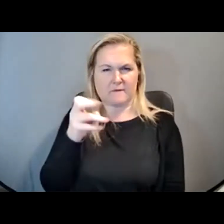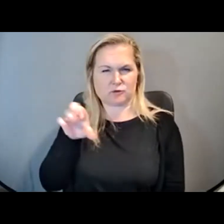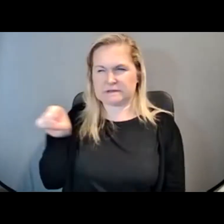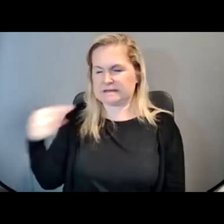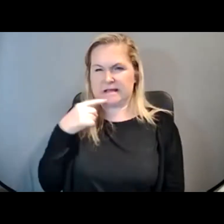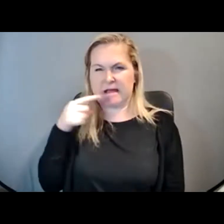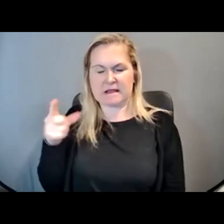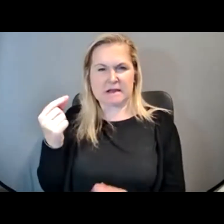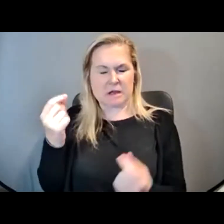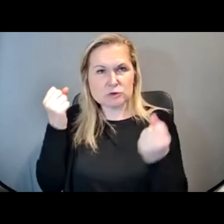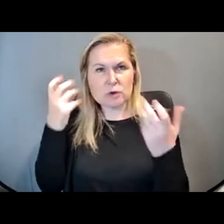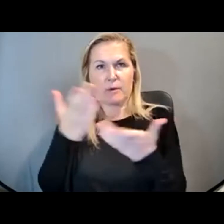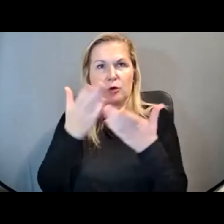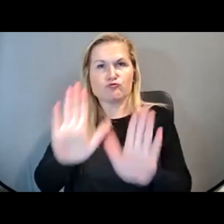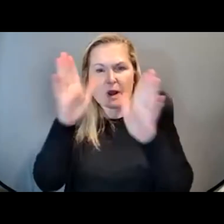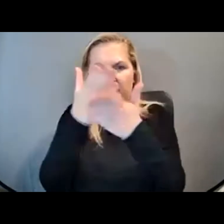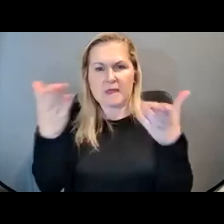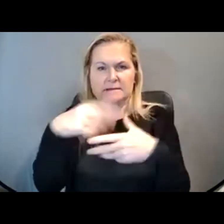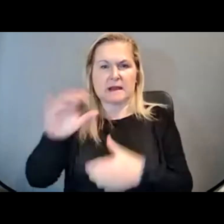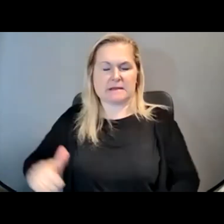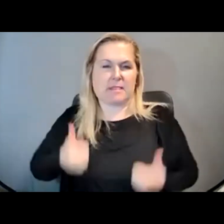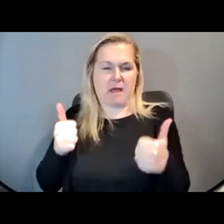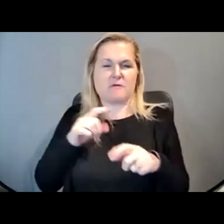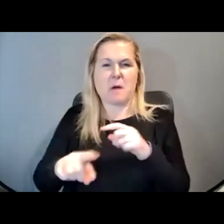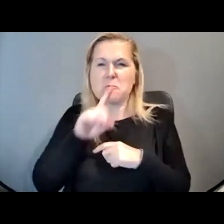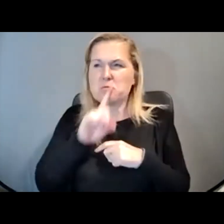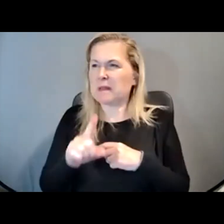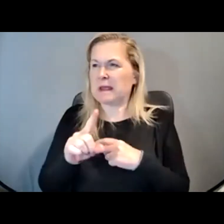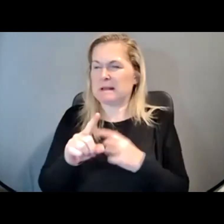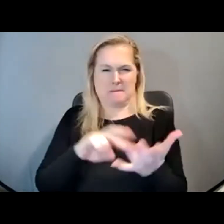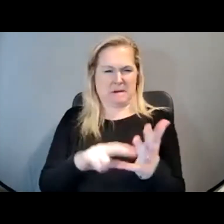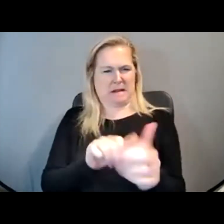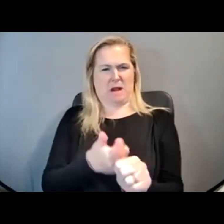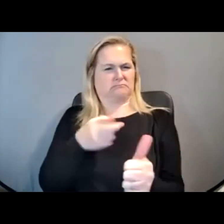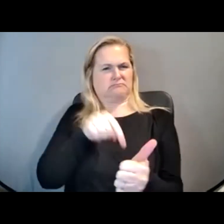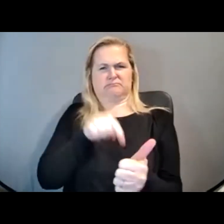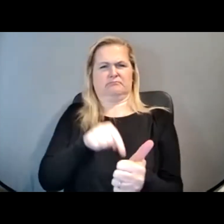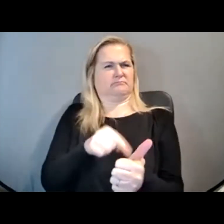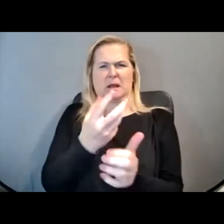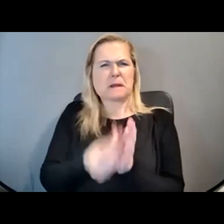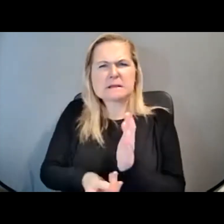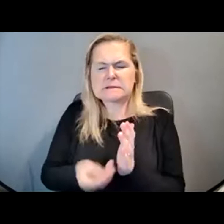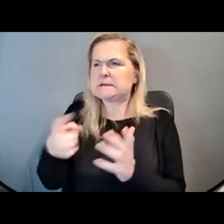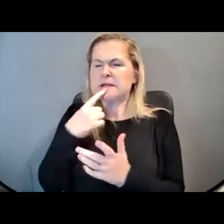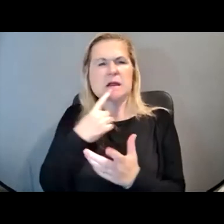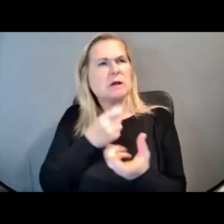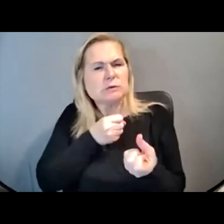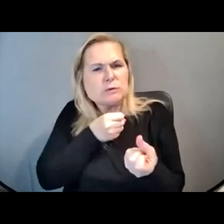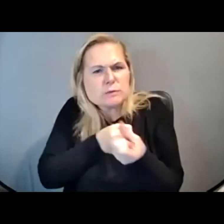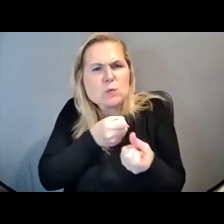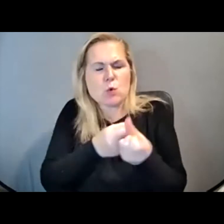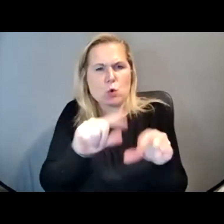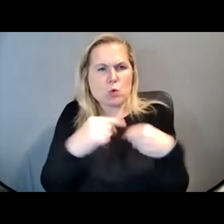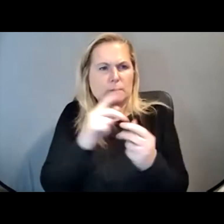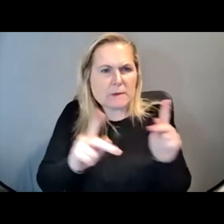so many great things in his life and his career, but nothing of true meaning when it comes to supporting groups